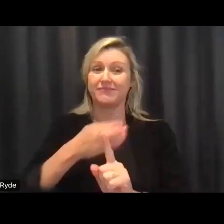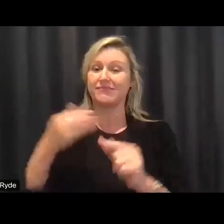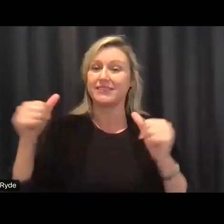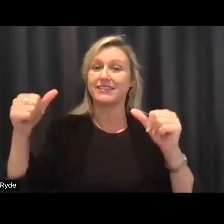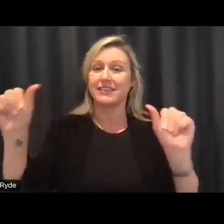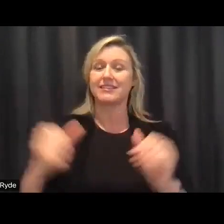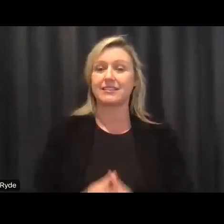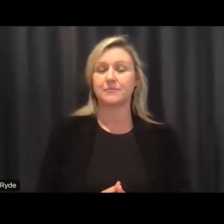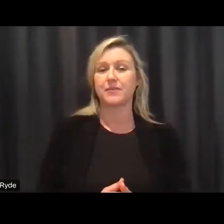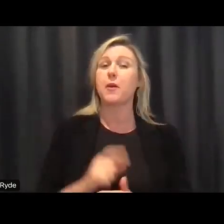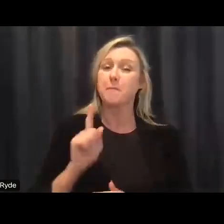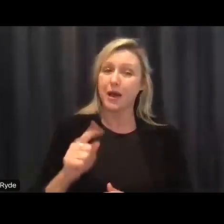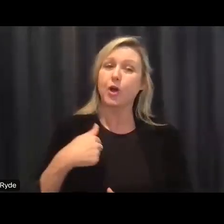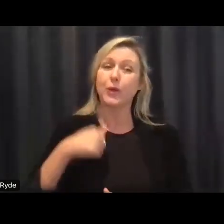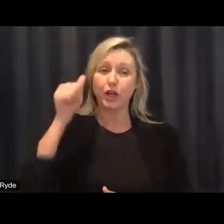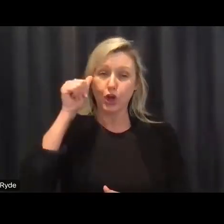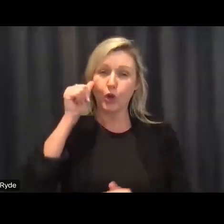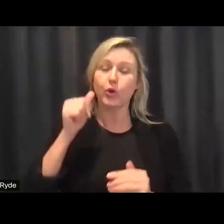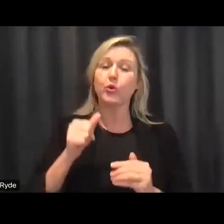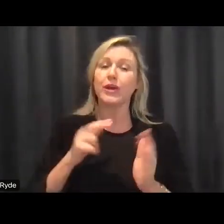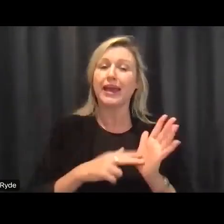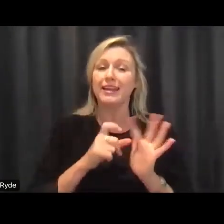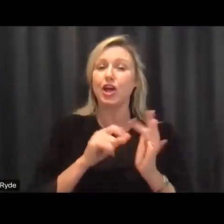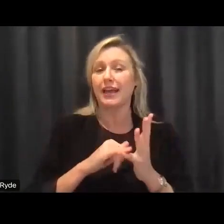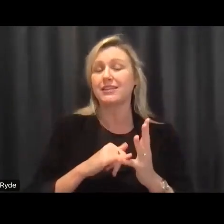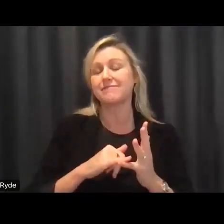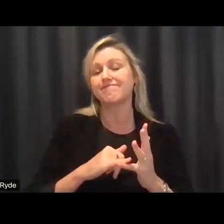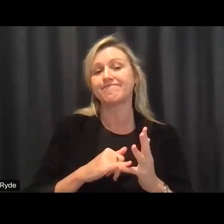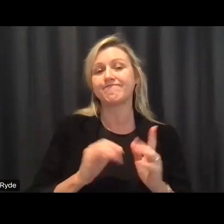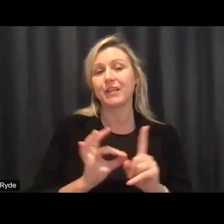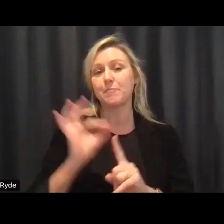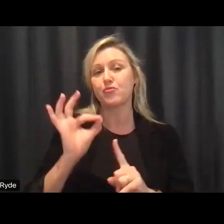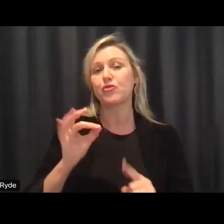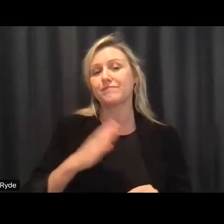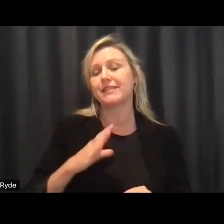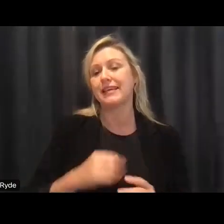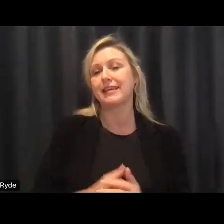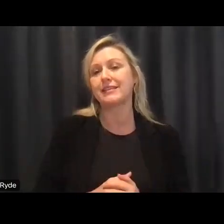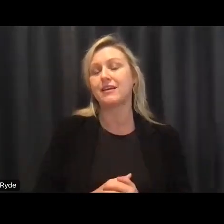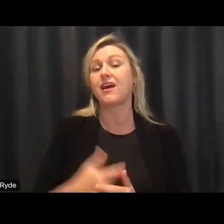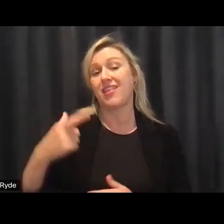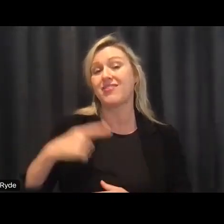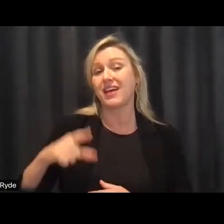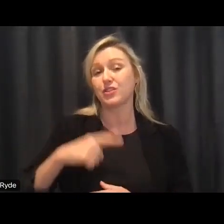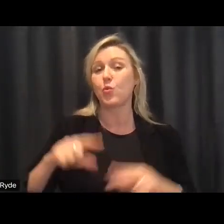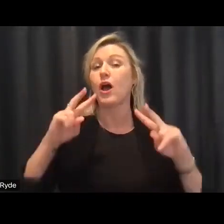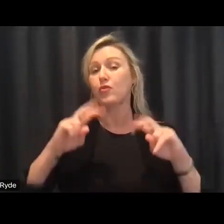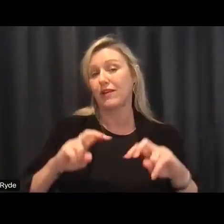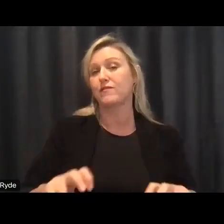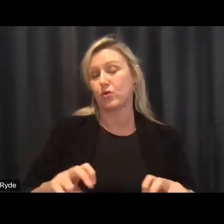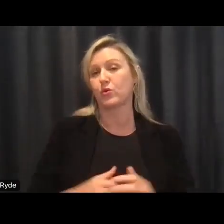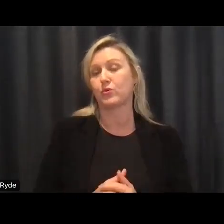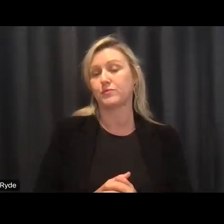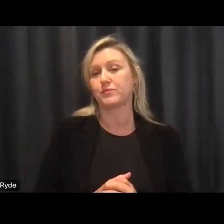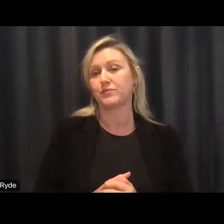needs to improve um so the review will uh make people with disability their